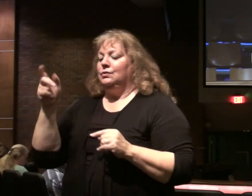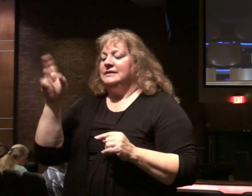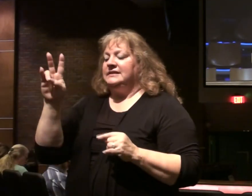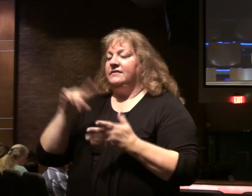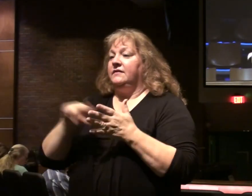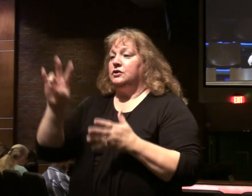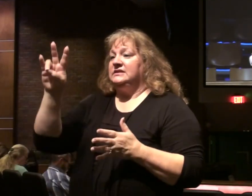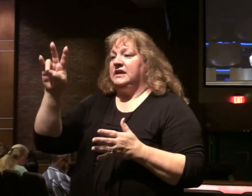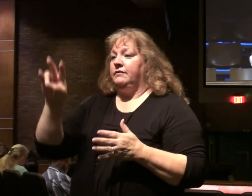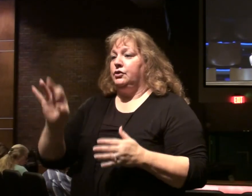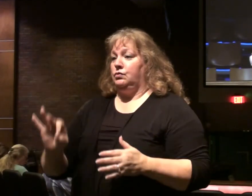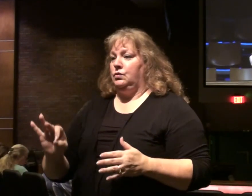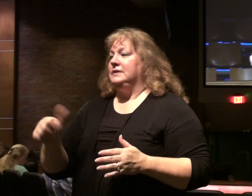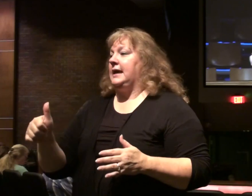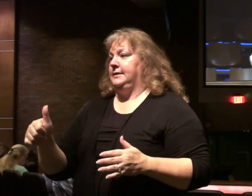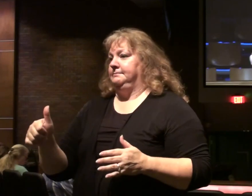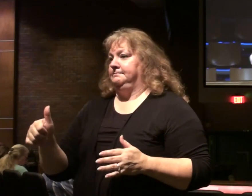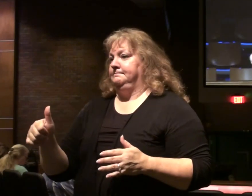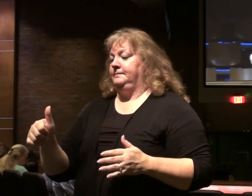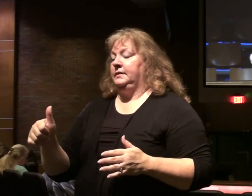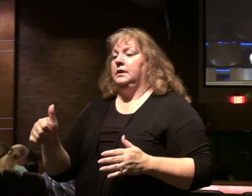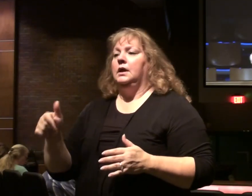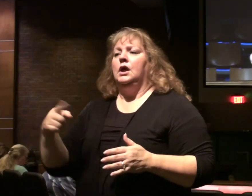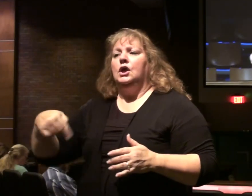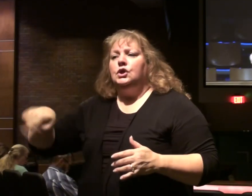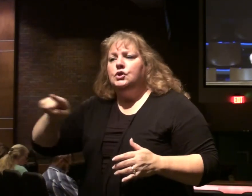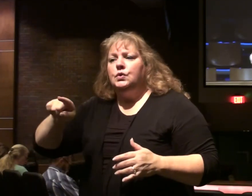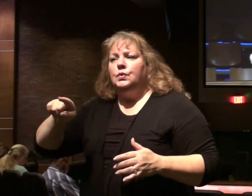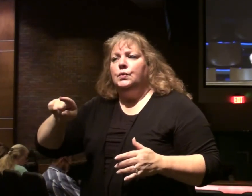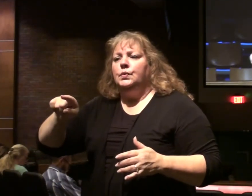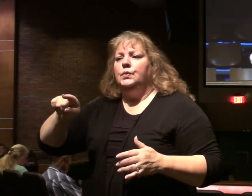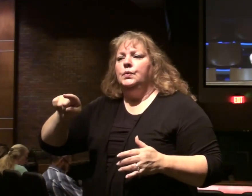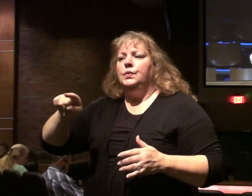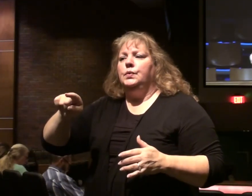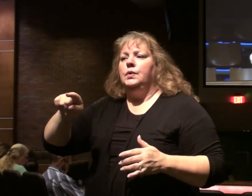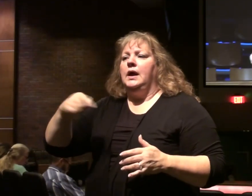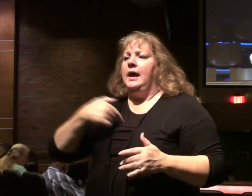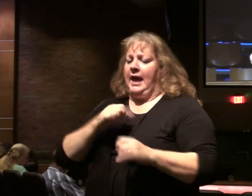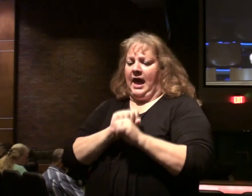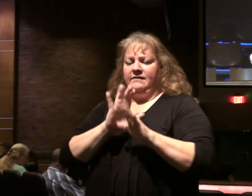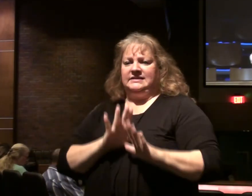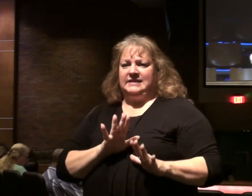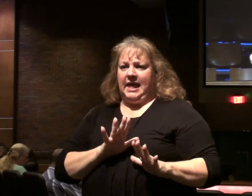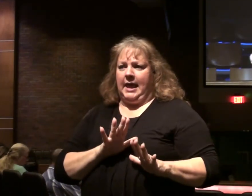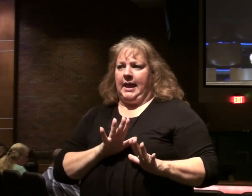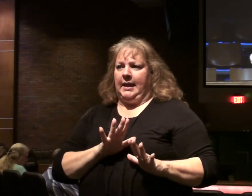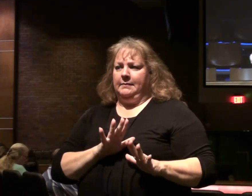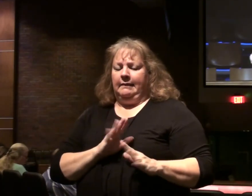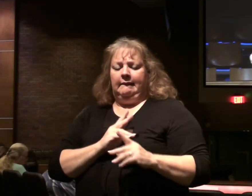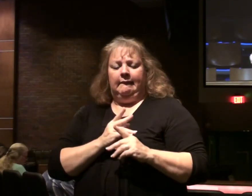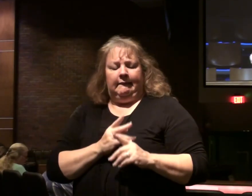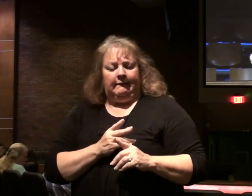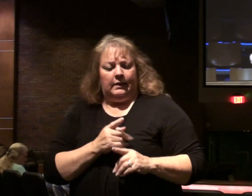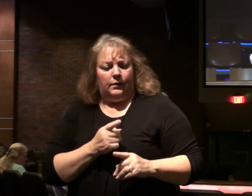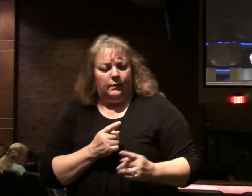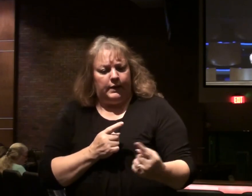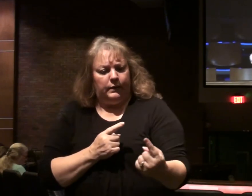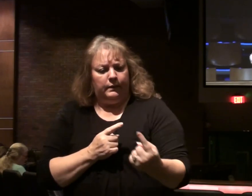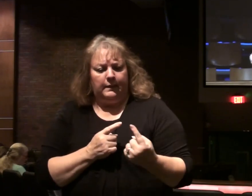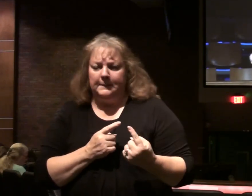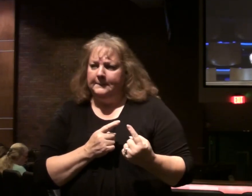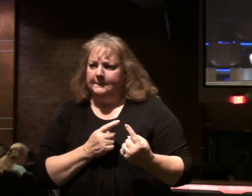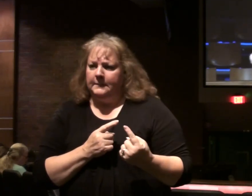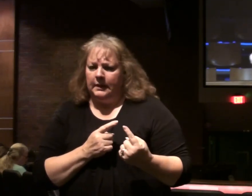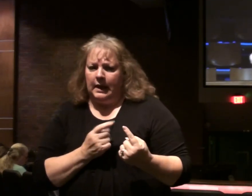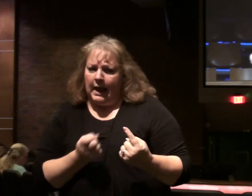Verse 7 to 9. 7 to 10. Which of you. Having a slave. Plowing or tanging sheep. Will say to him. When he comes in from the